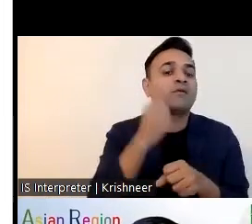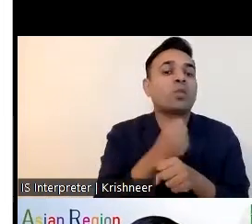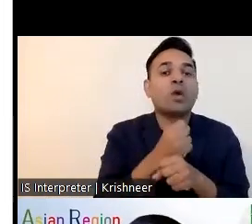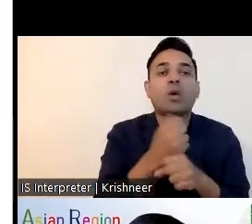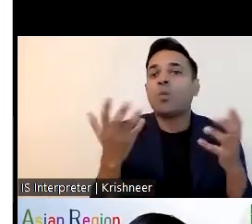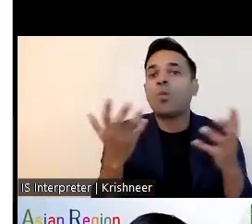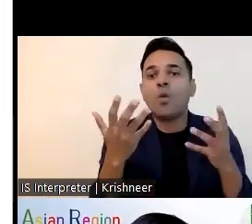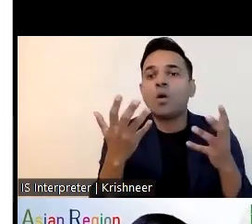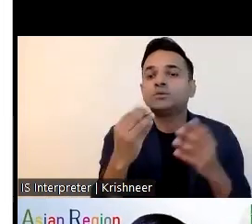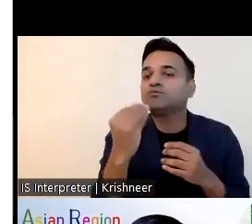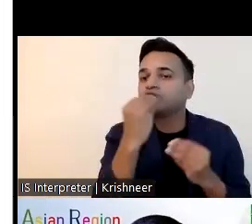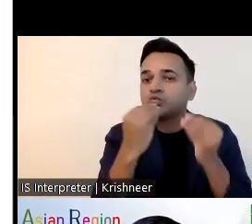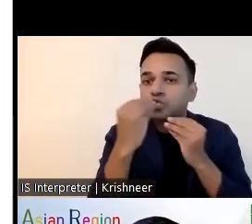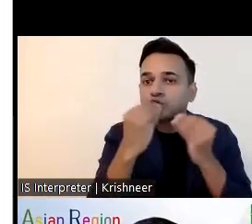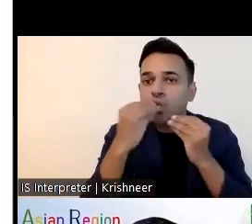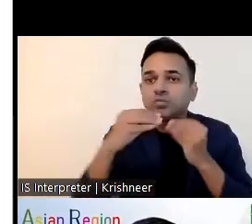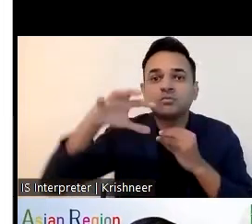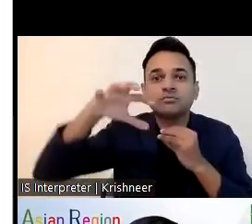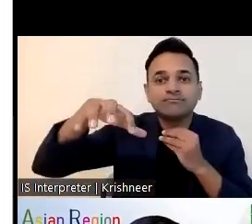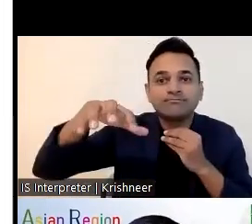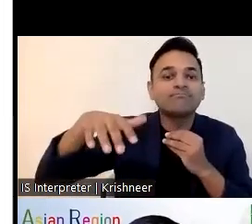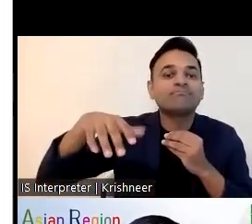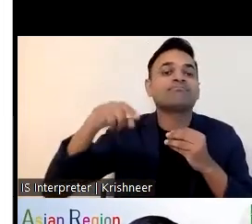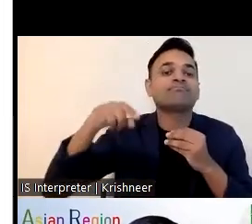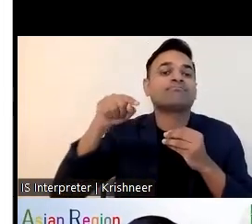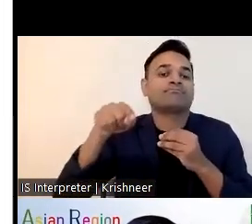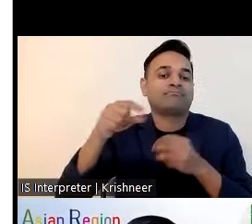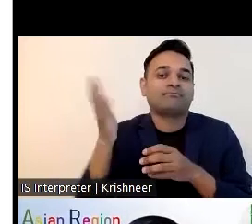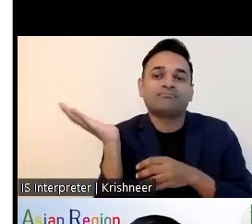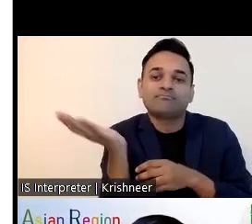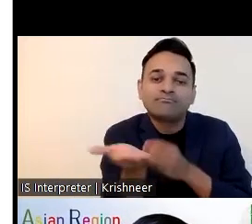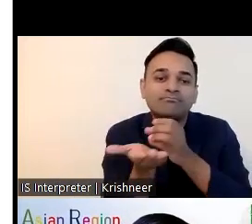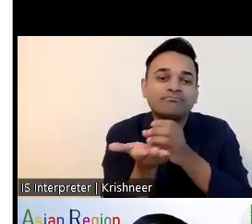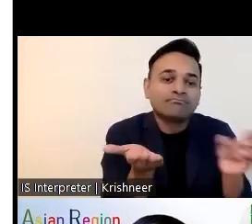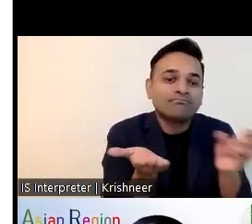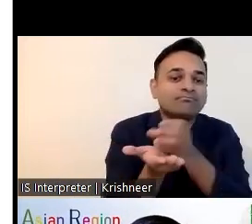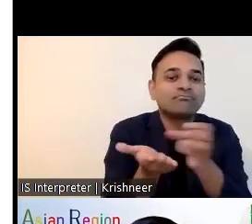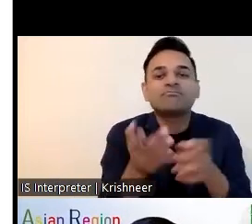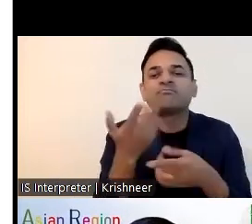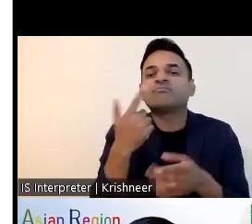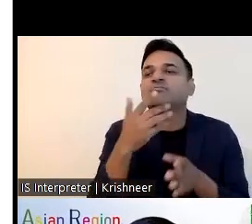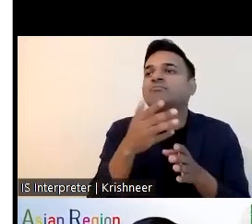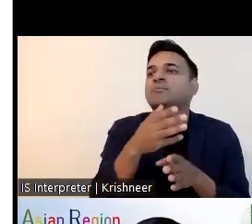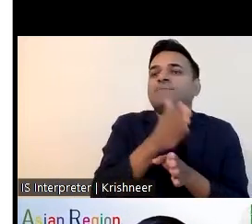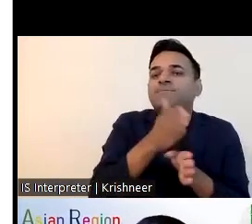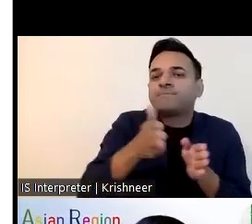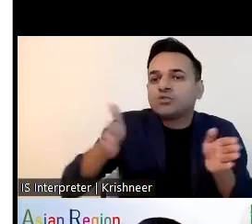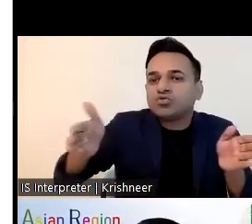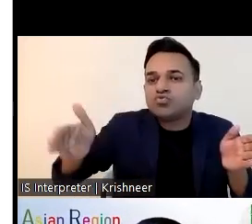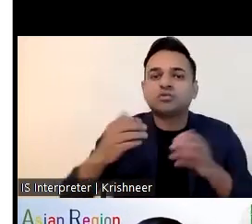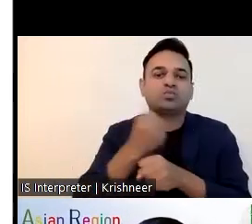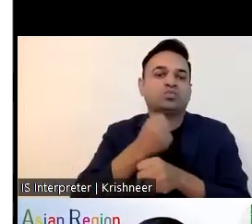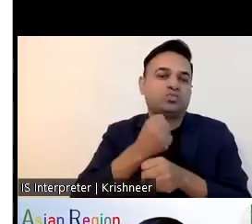they are also doing jobs like ride-sharing i think you have the idea about ride-sharing bike ride-sharing is pretty ride-sharing